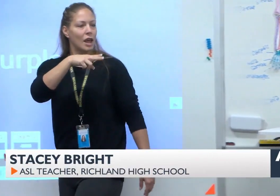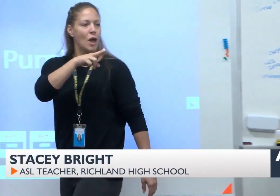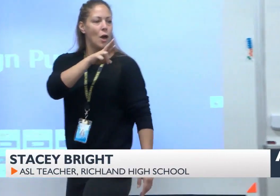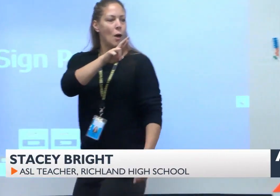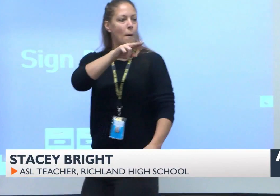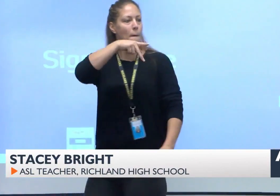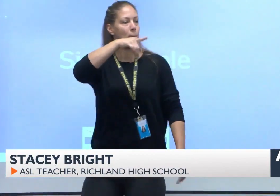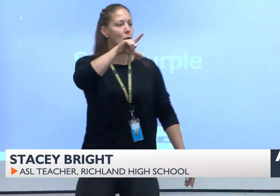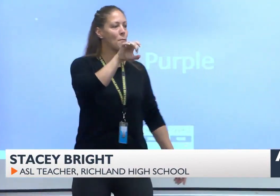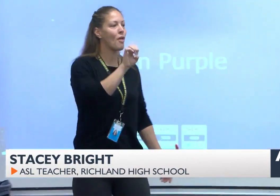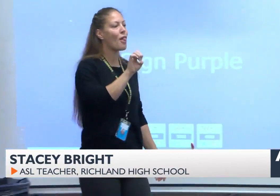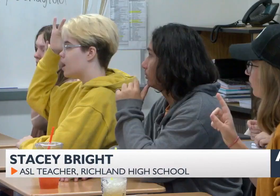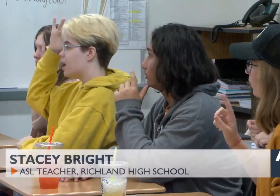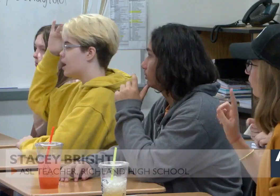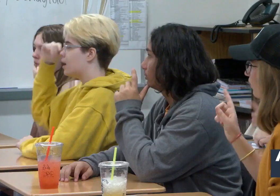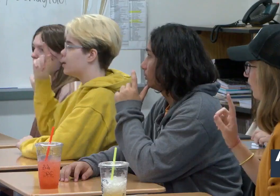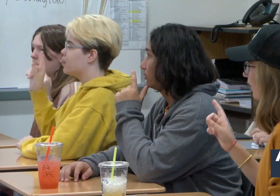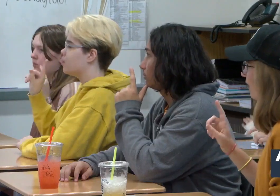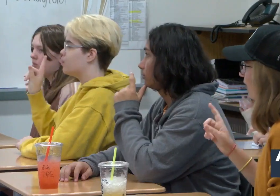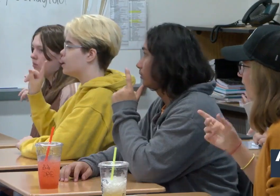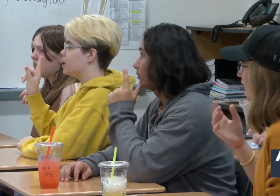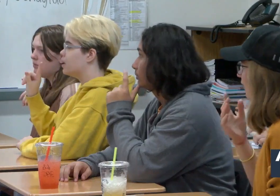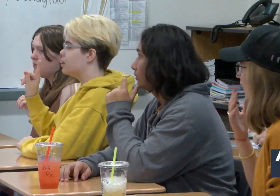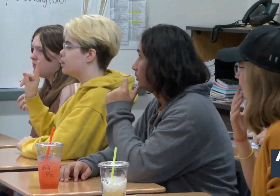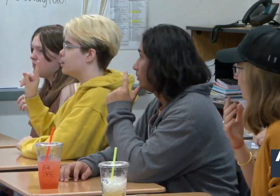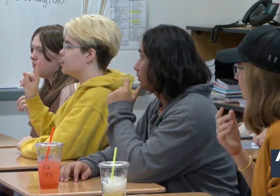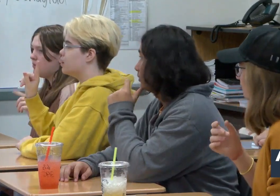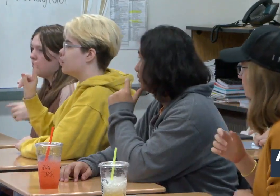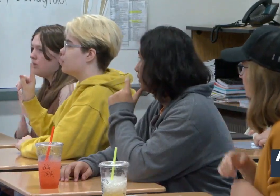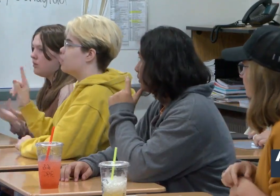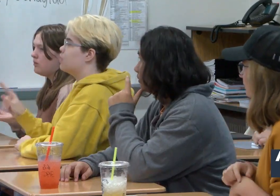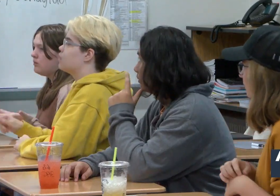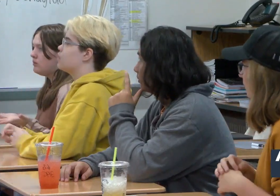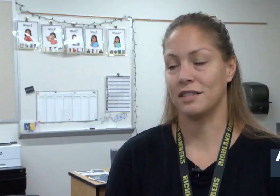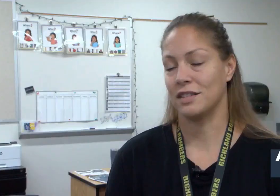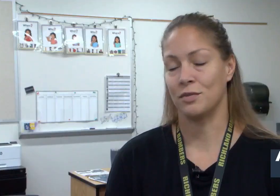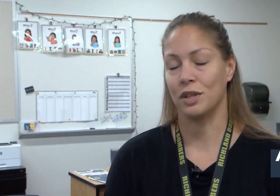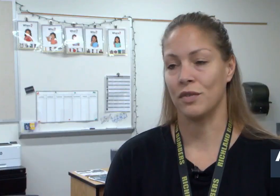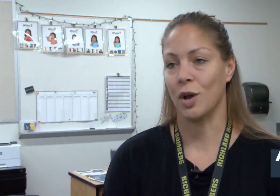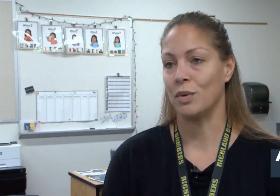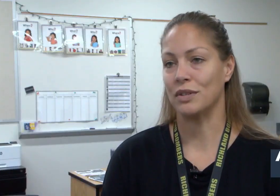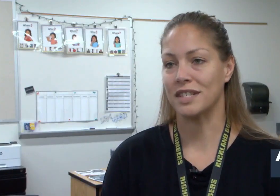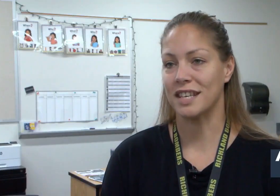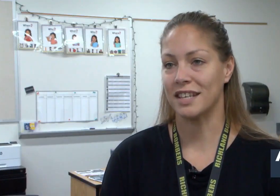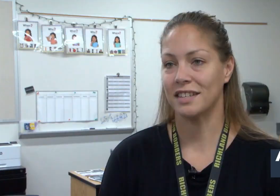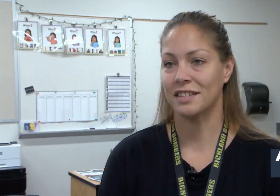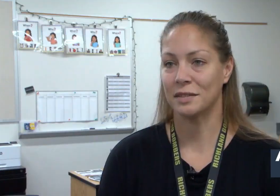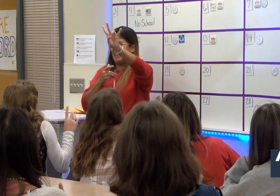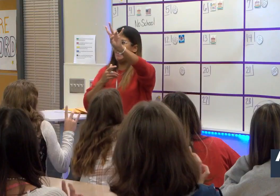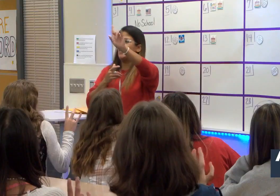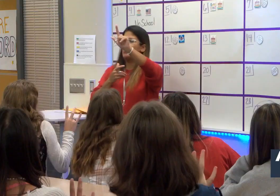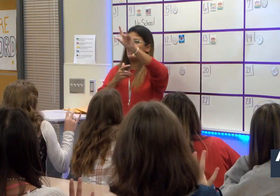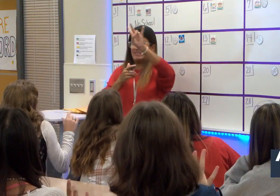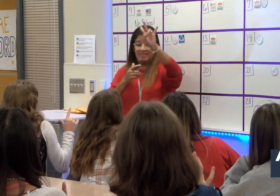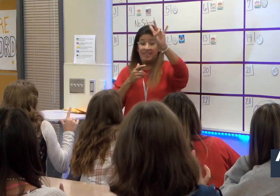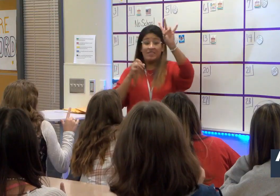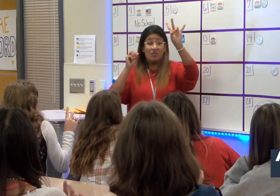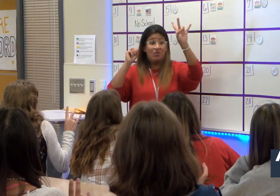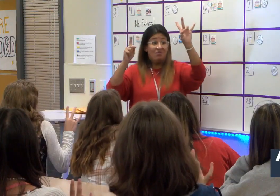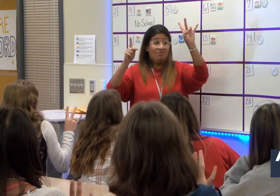you sign and their, their hands are up, they're ready to go. And it's, it's really phenomenal to see. For hearing people, it may